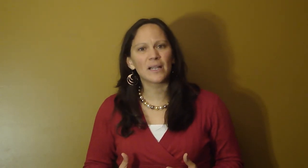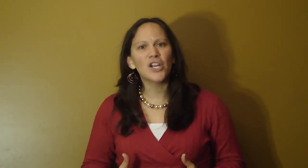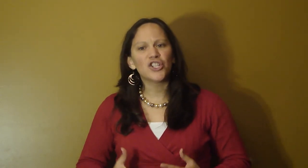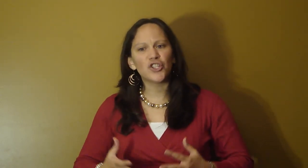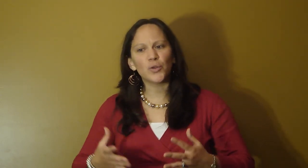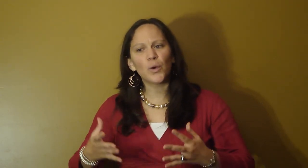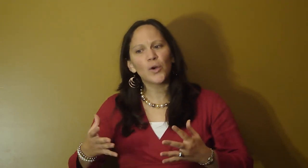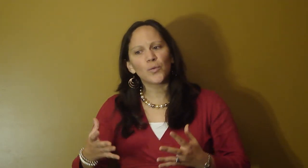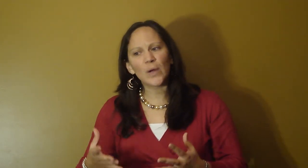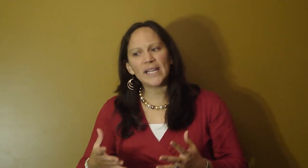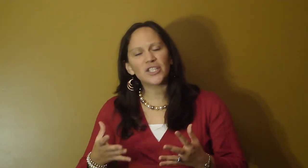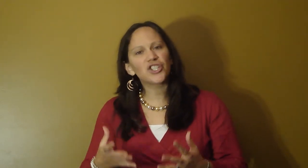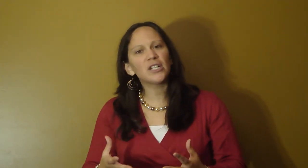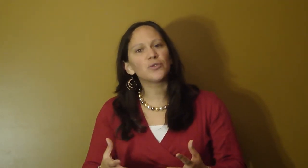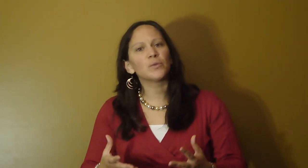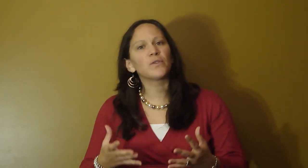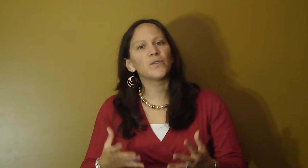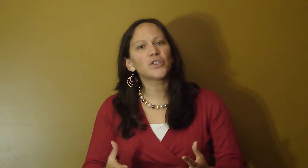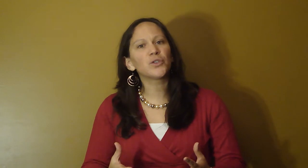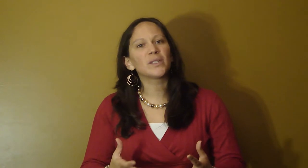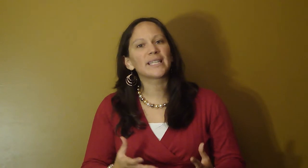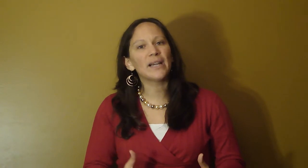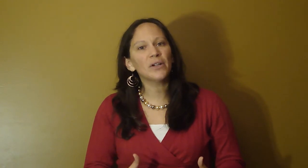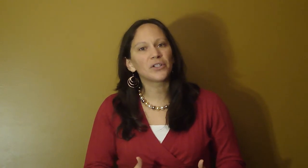to raise children with virtuous characters?